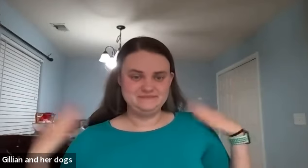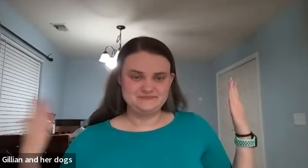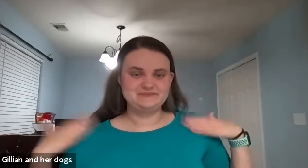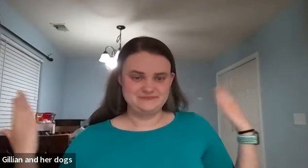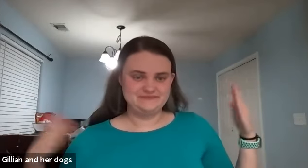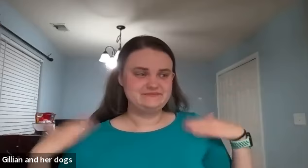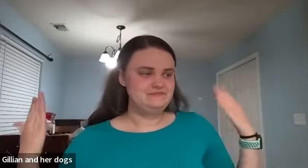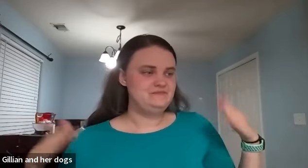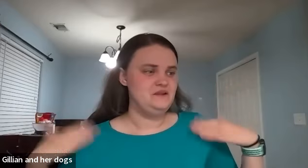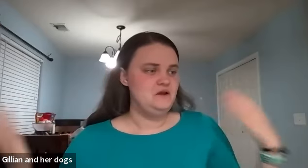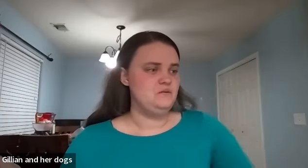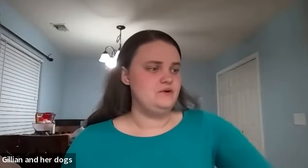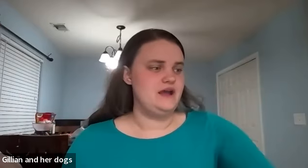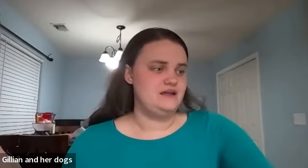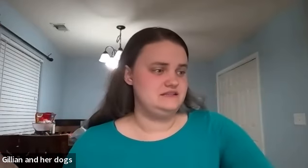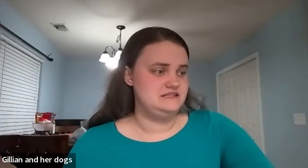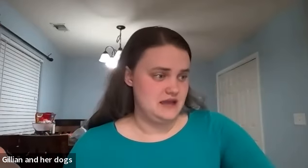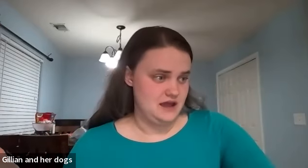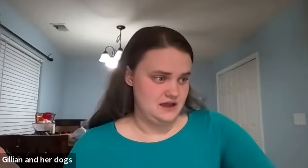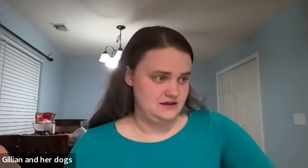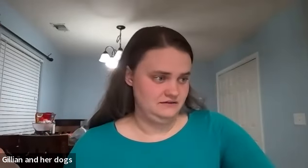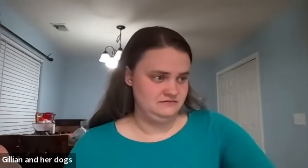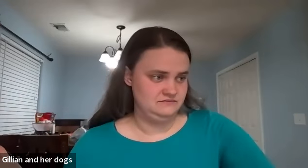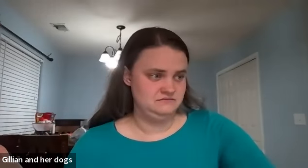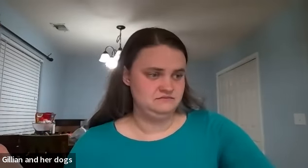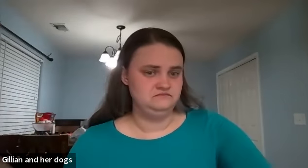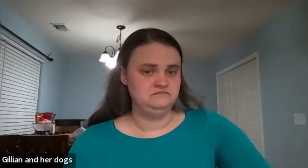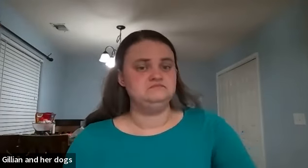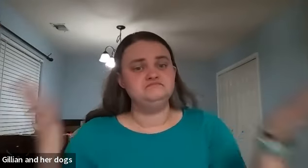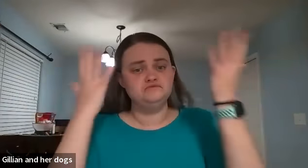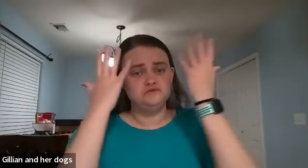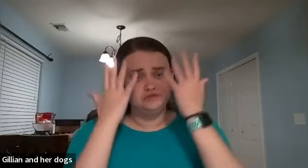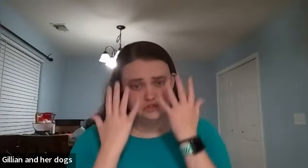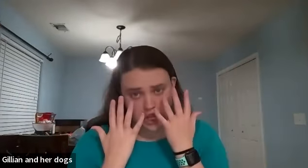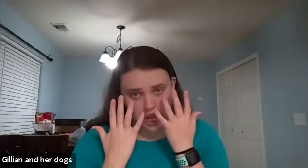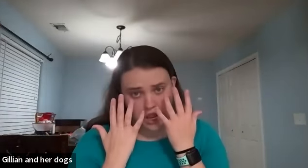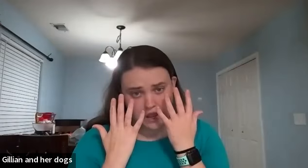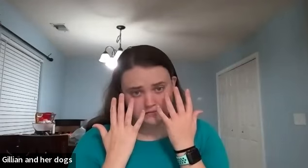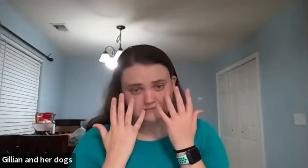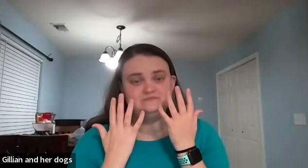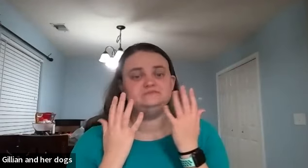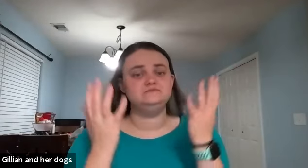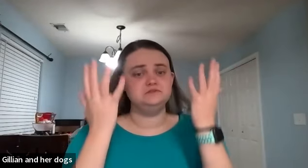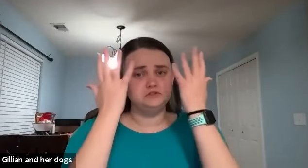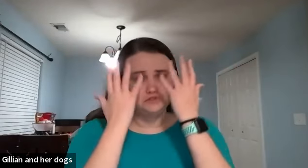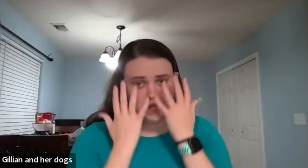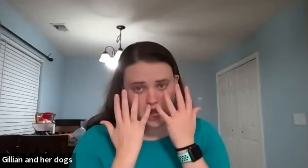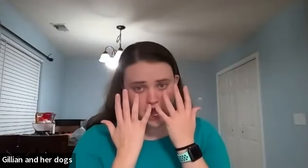we had sad sad mm-hmm sad